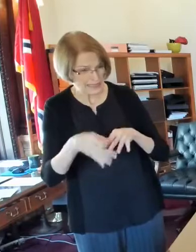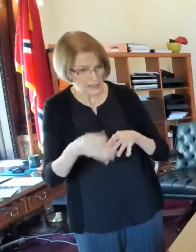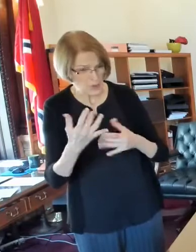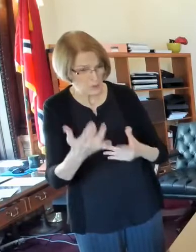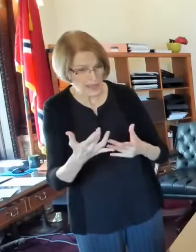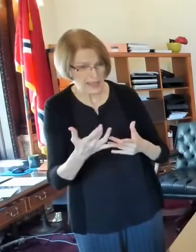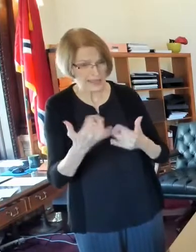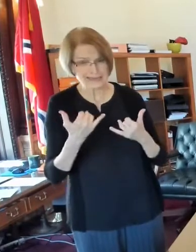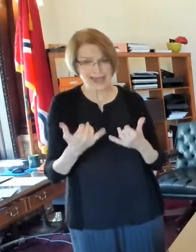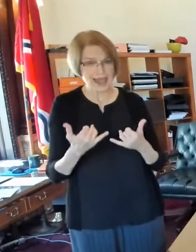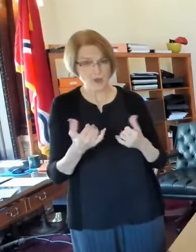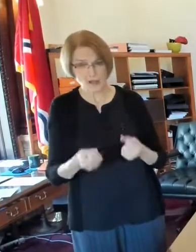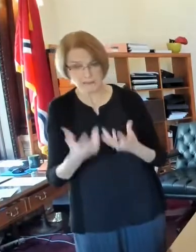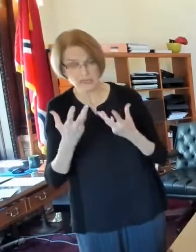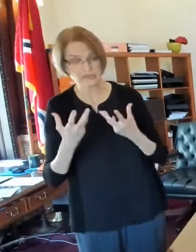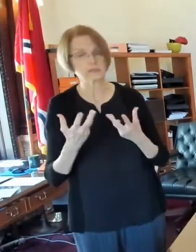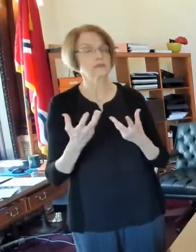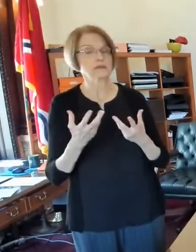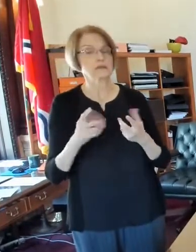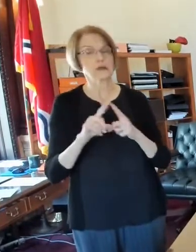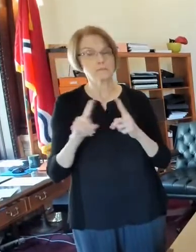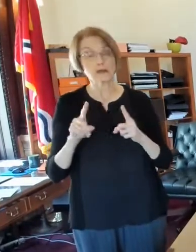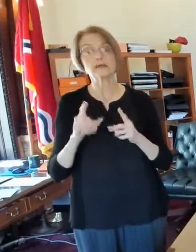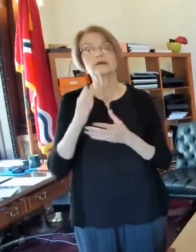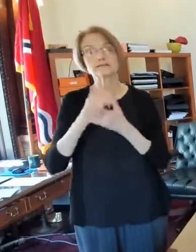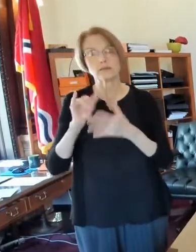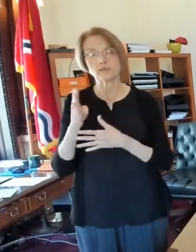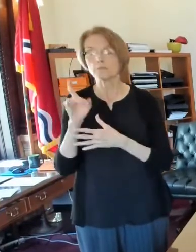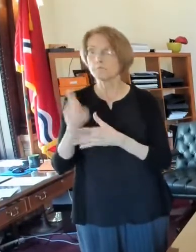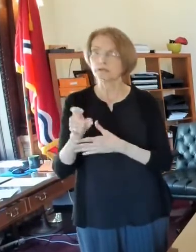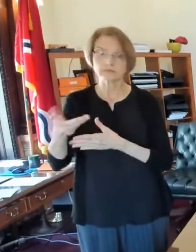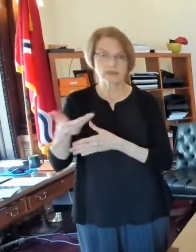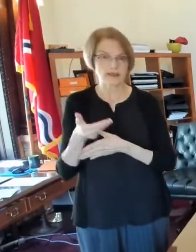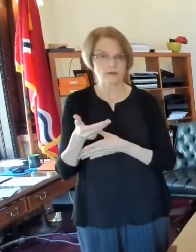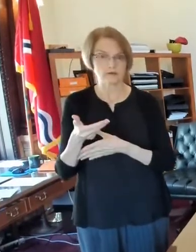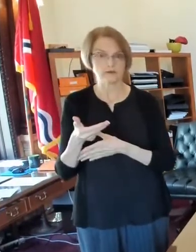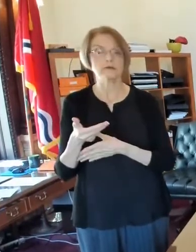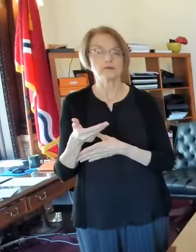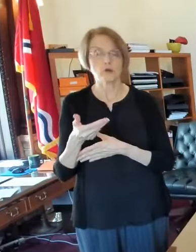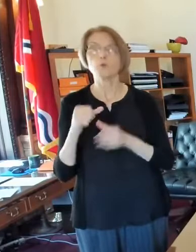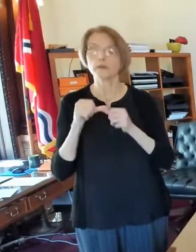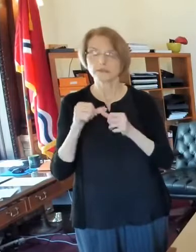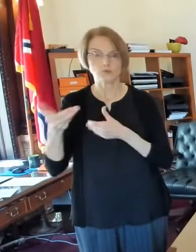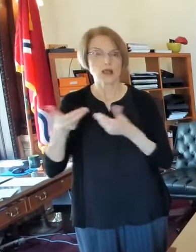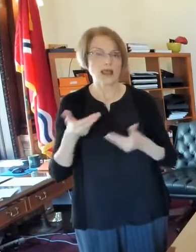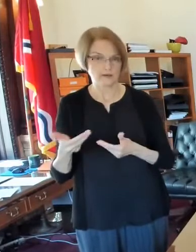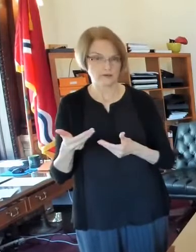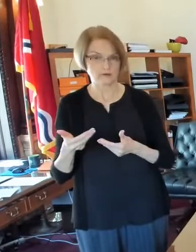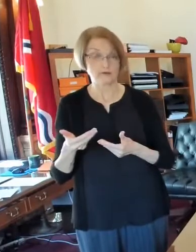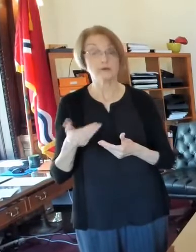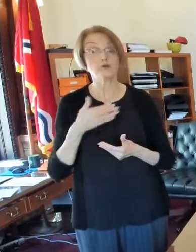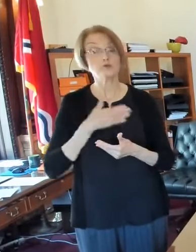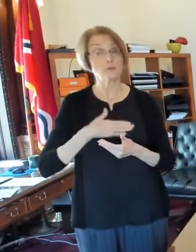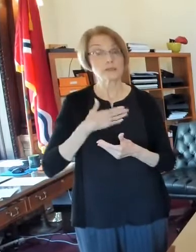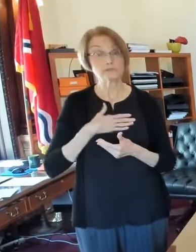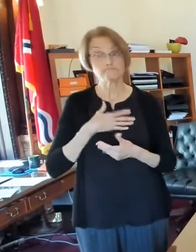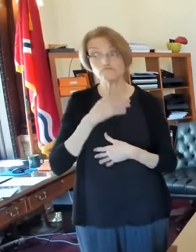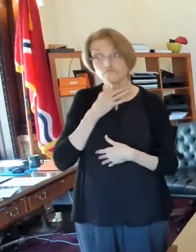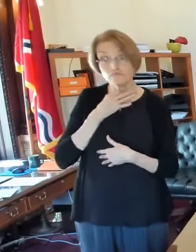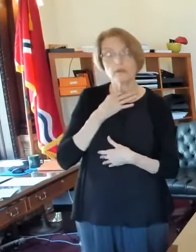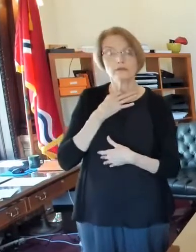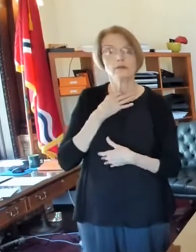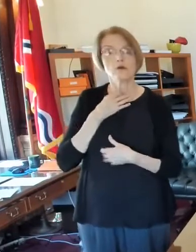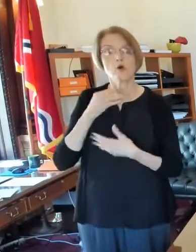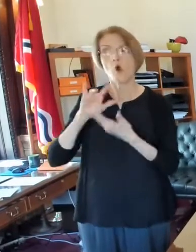but there are some positions which we absolutely have to hire for and we are still hiring for those positions. So go online, fill out the